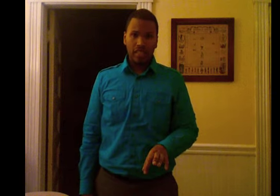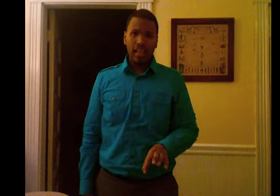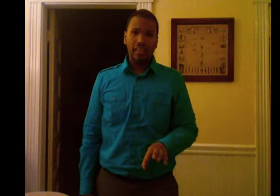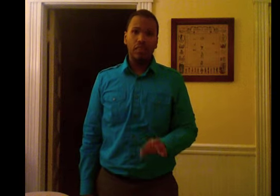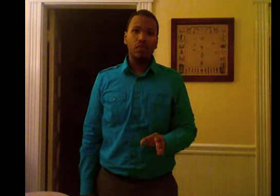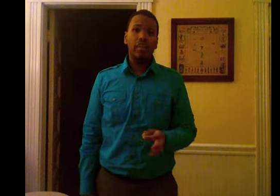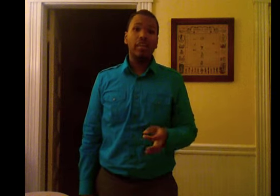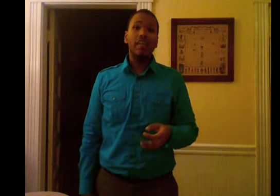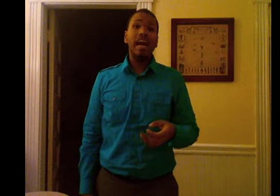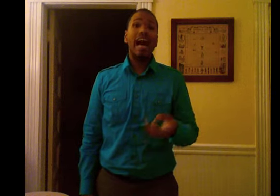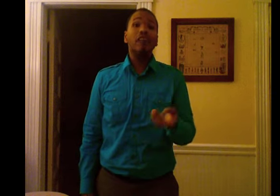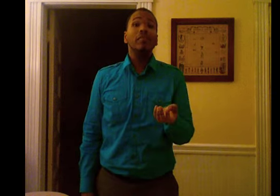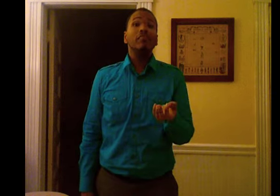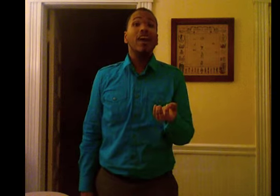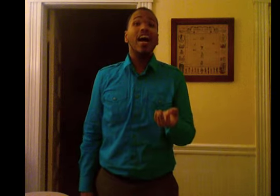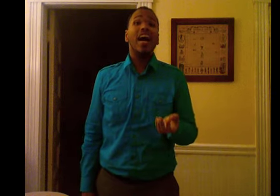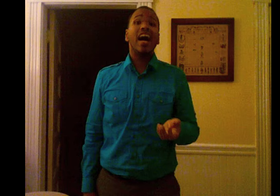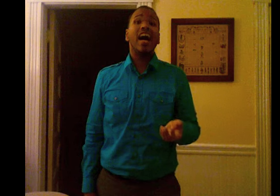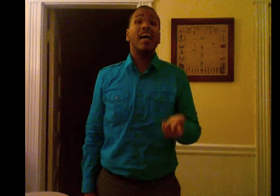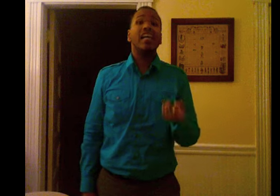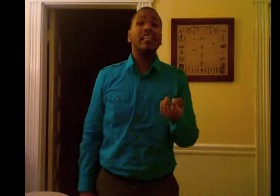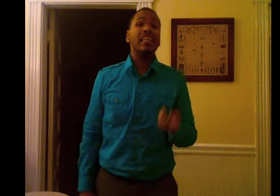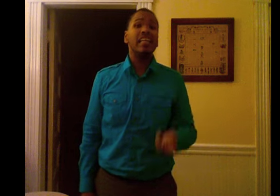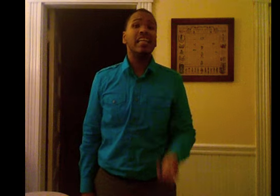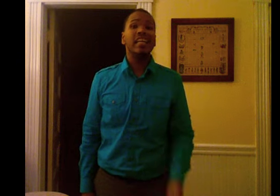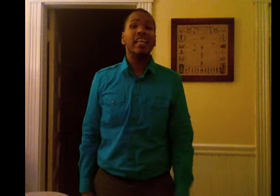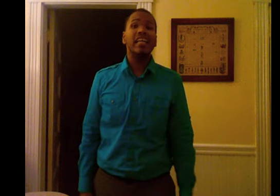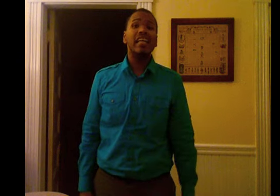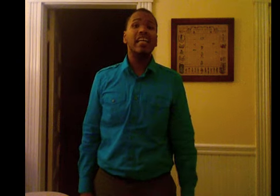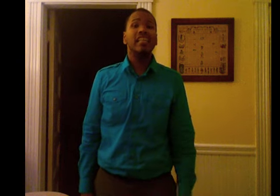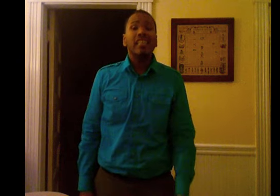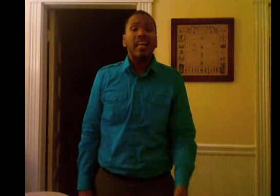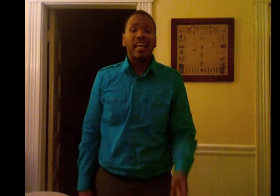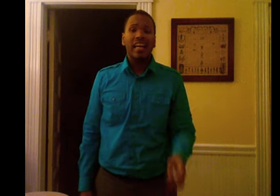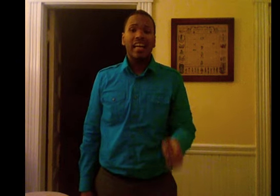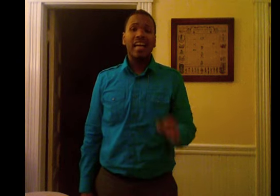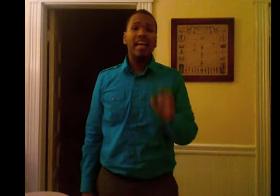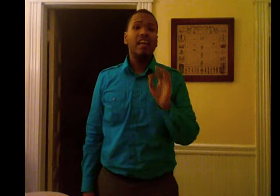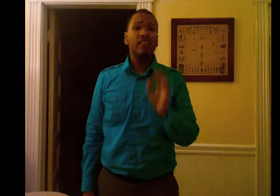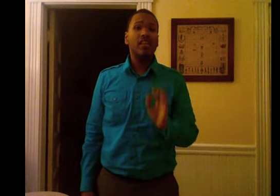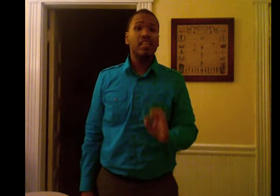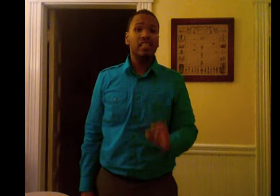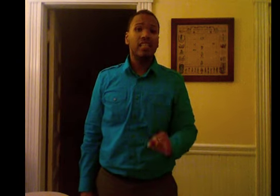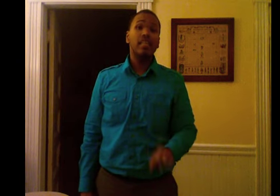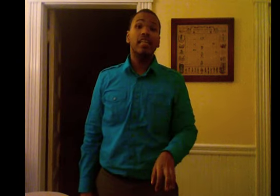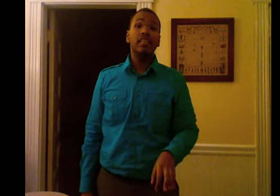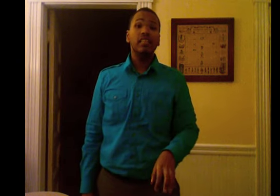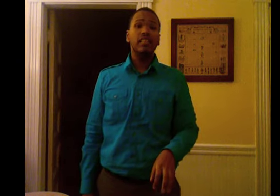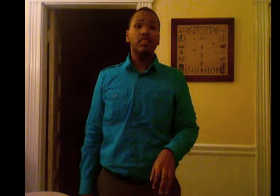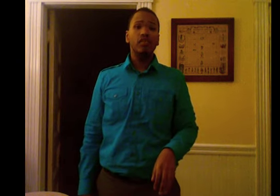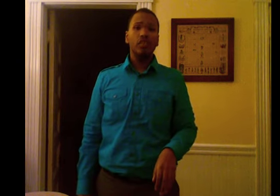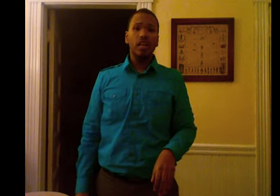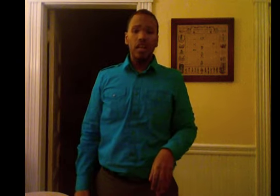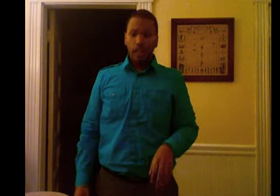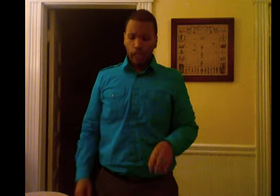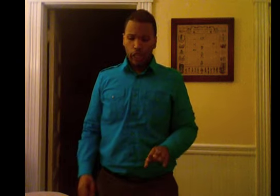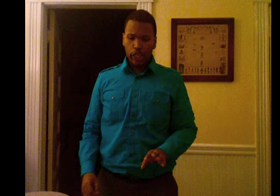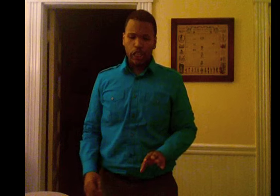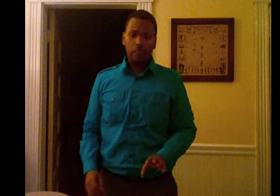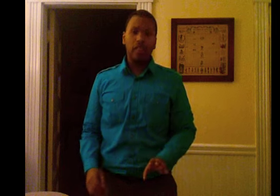like the river I've been running ever since. It's been